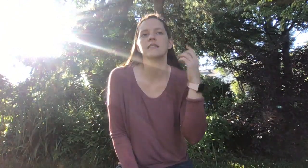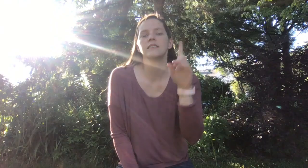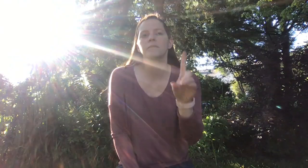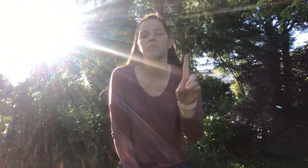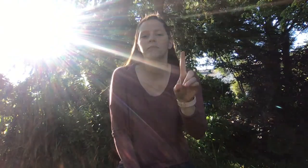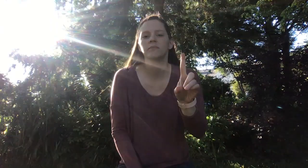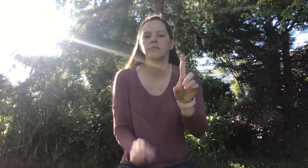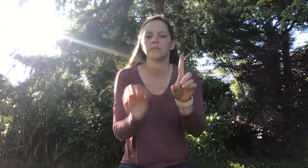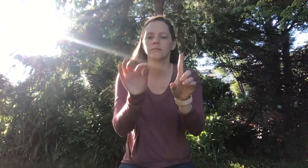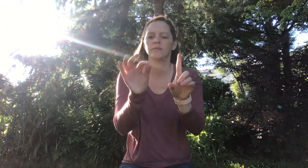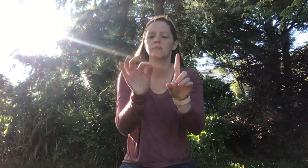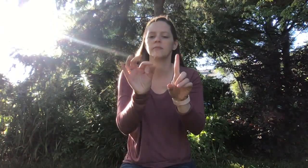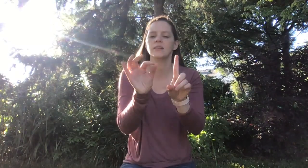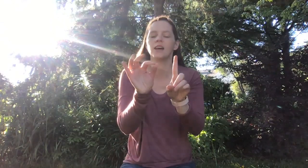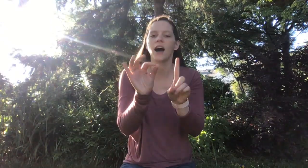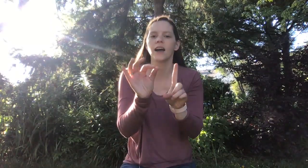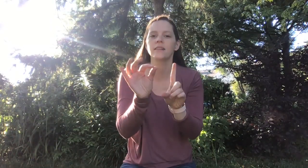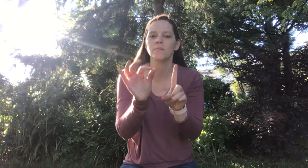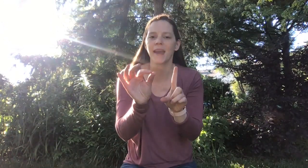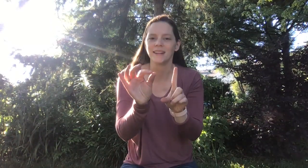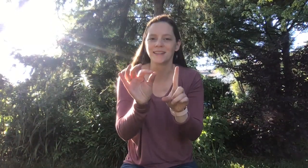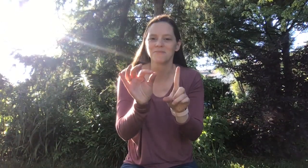God made it.